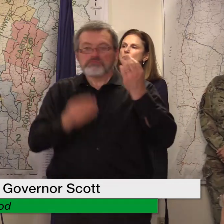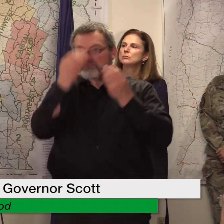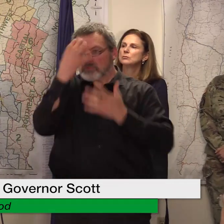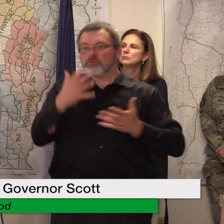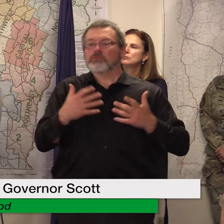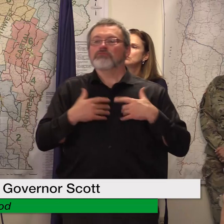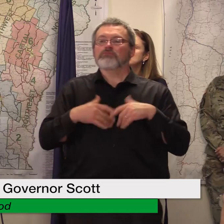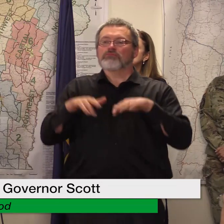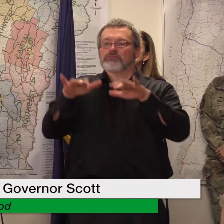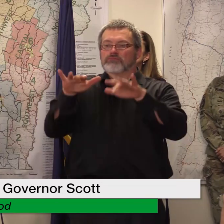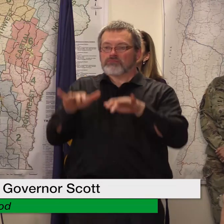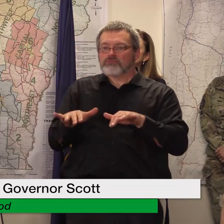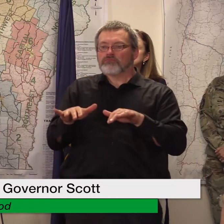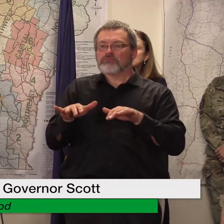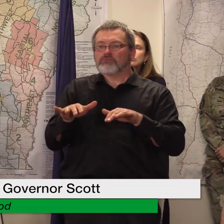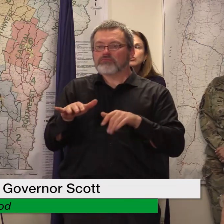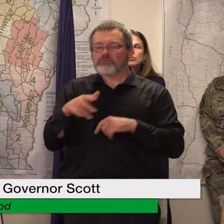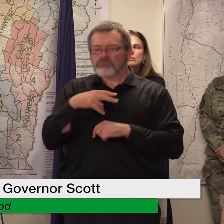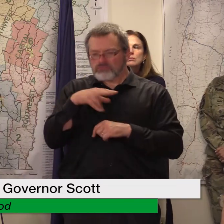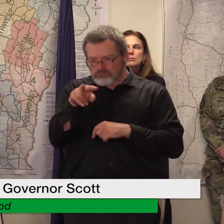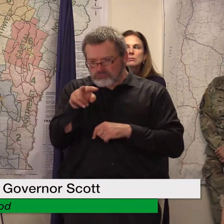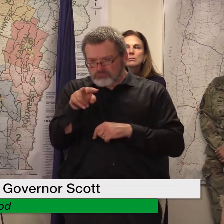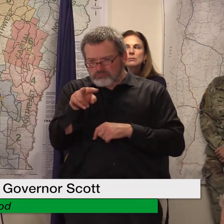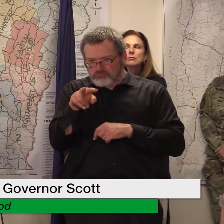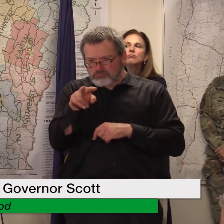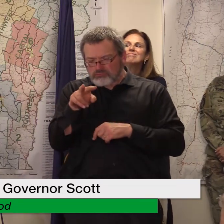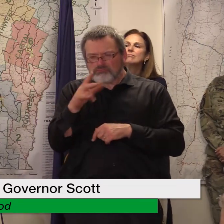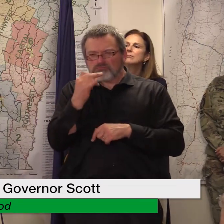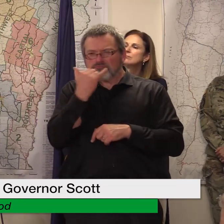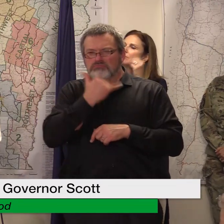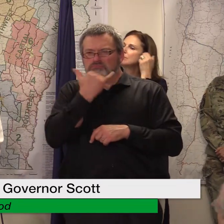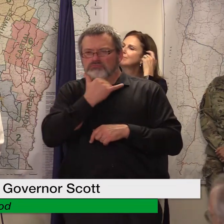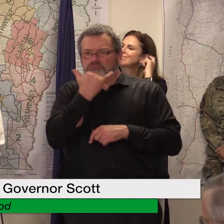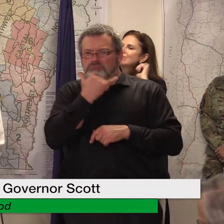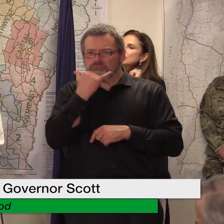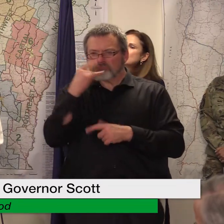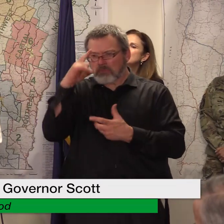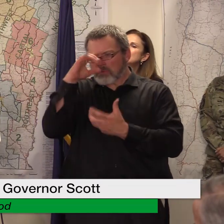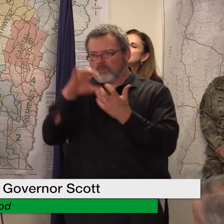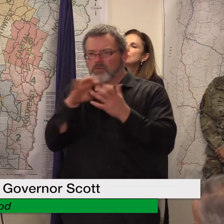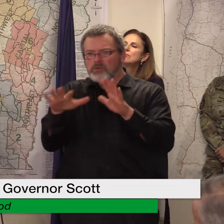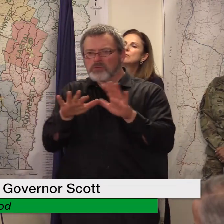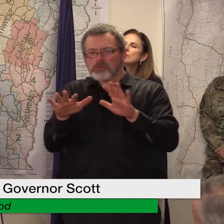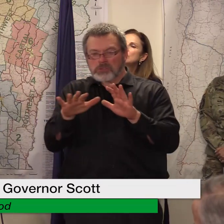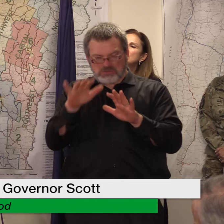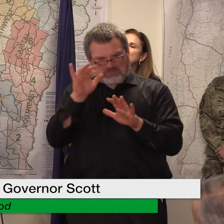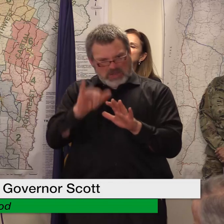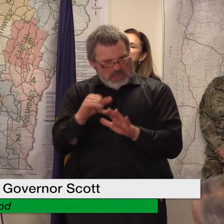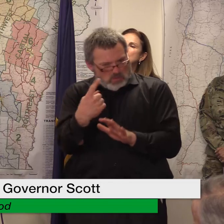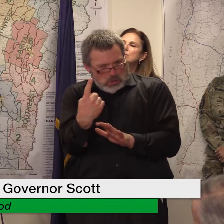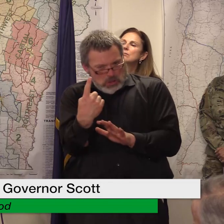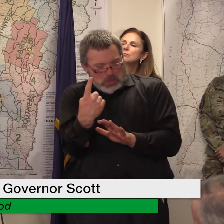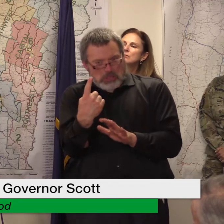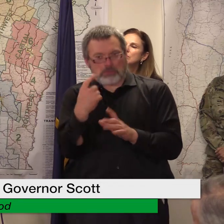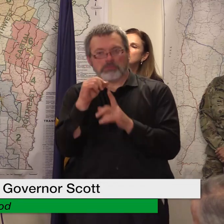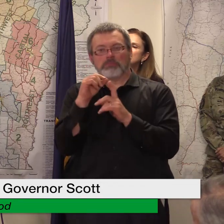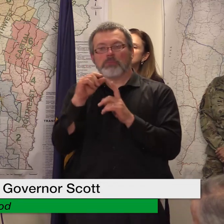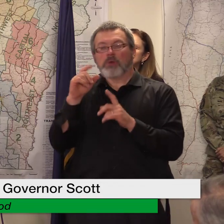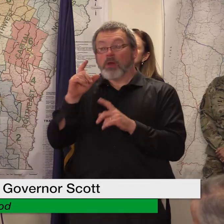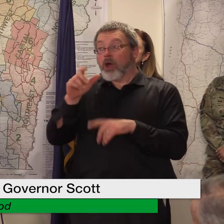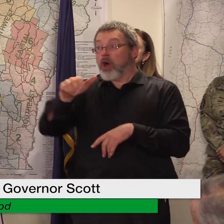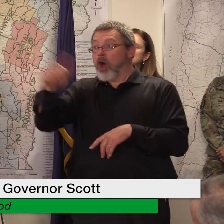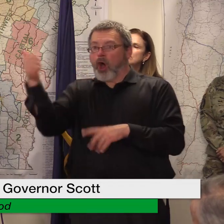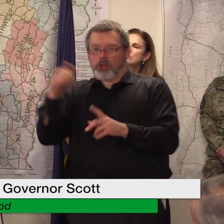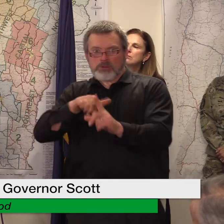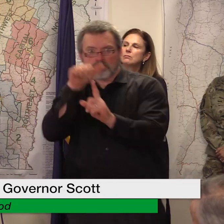so i think there's a little confusion on that um other than that we have not yet seen not yet seen a fraud but we always